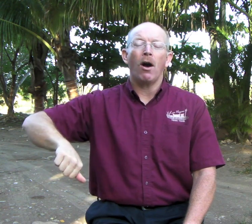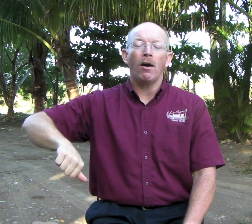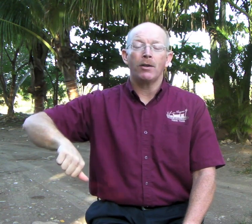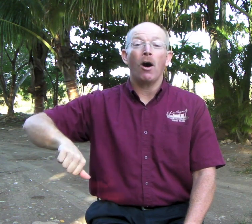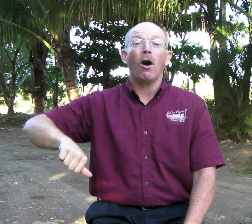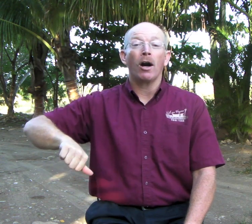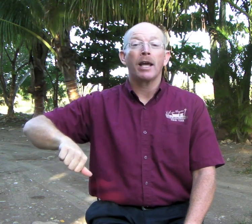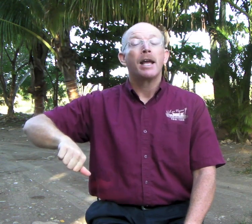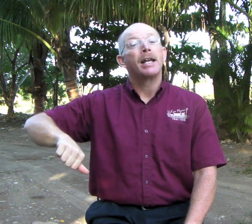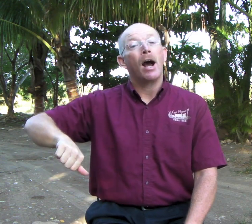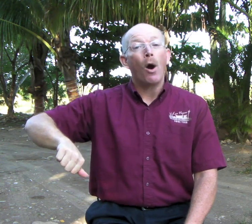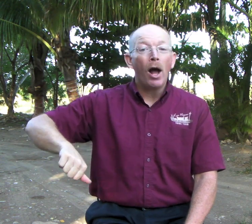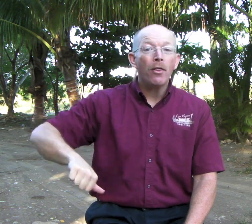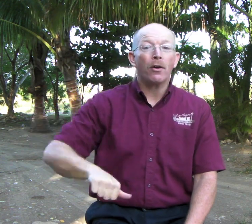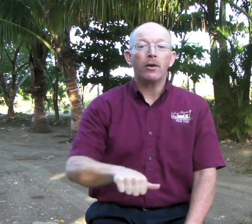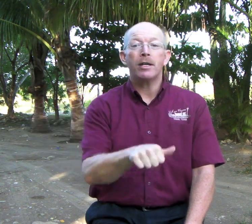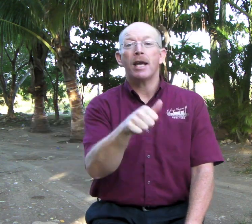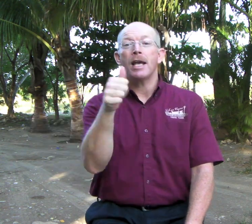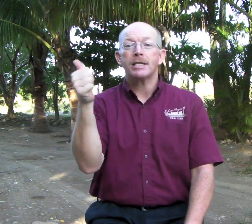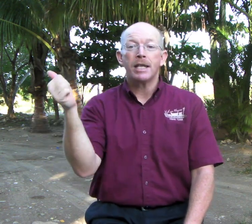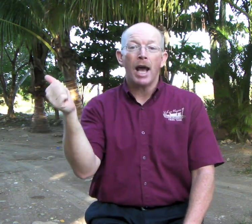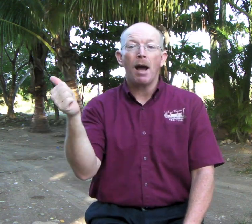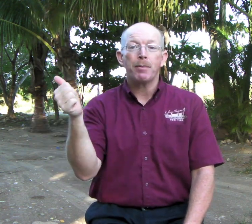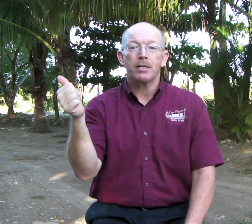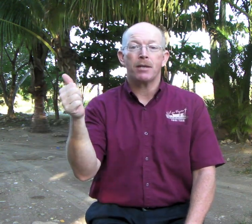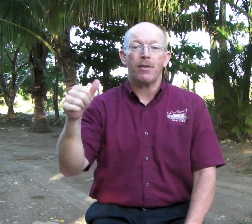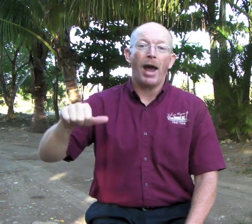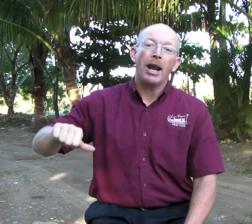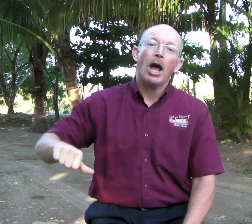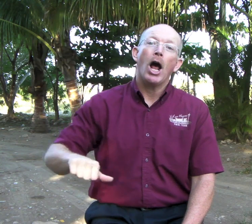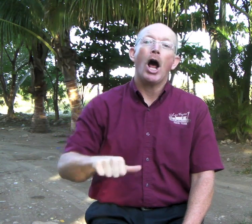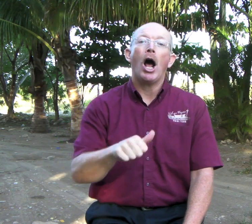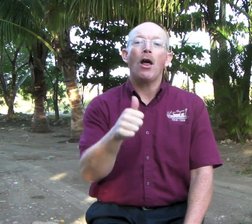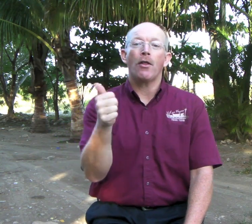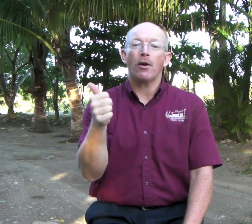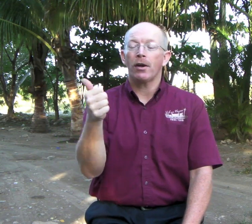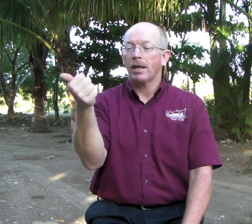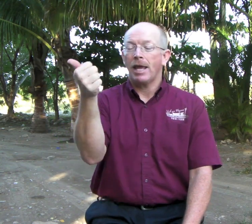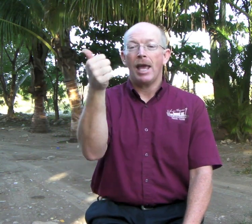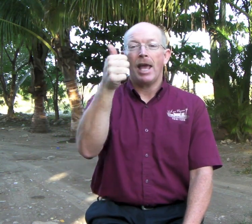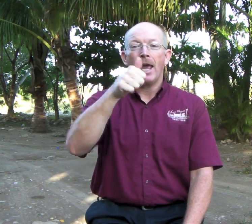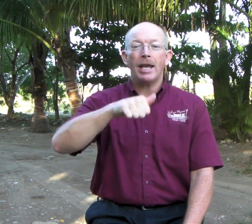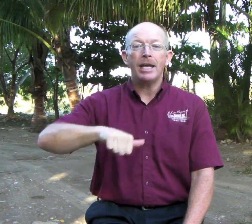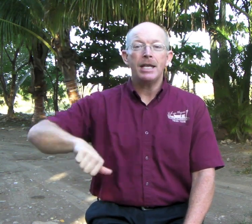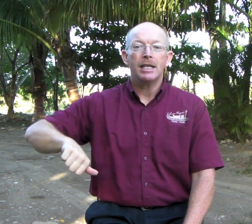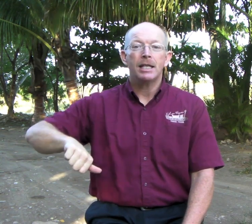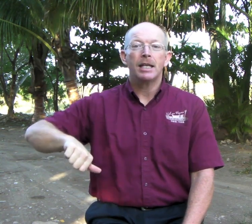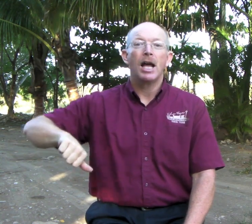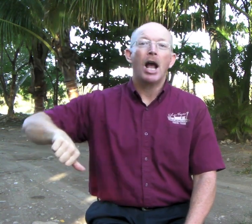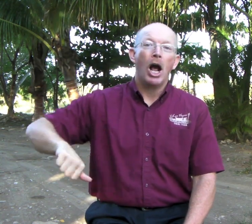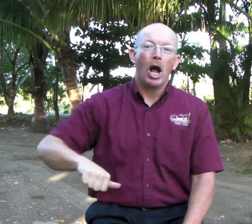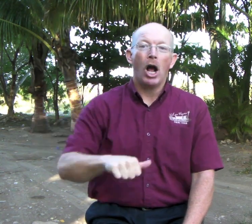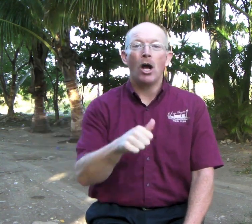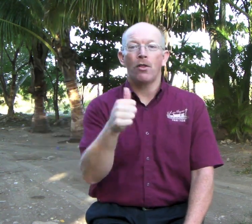an arc. Now other is the opposite of that. Other. Any. Other.